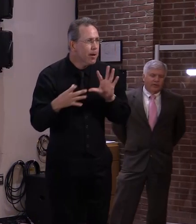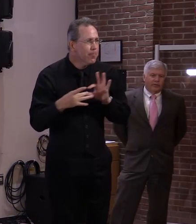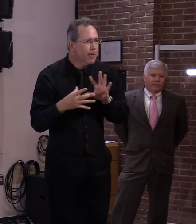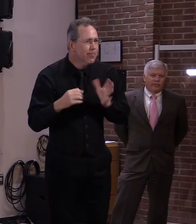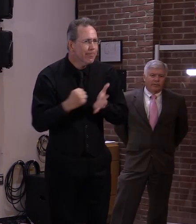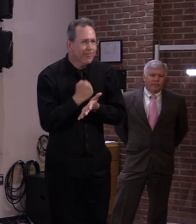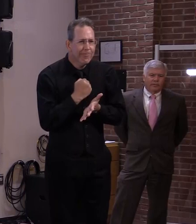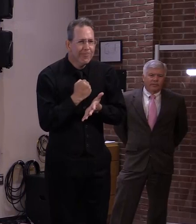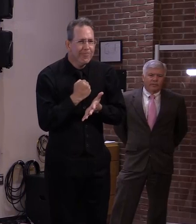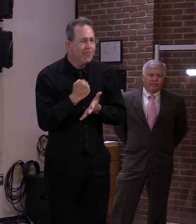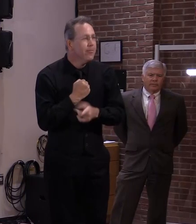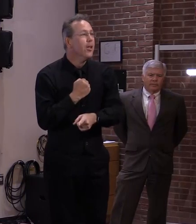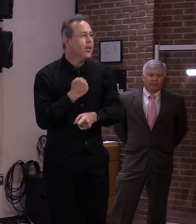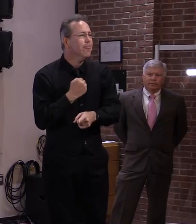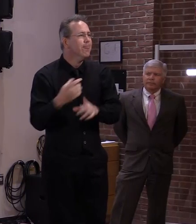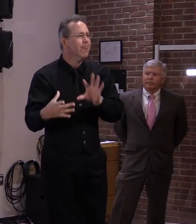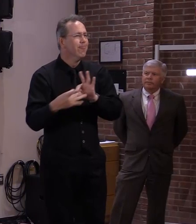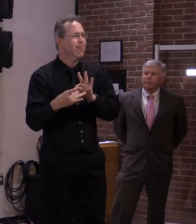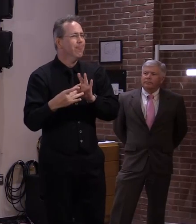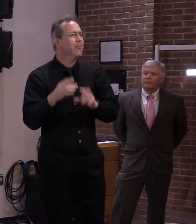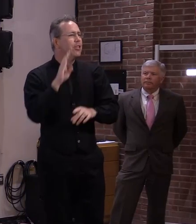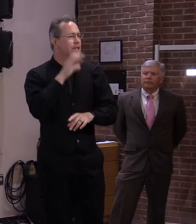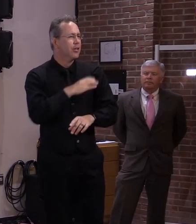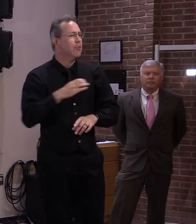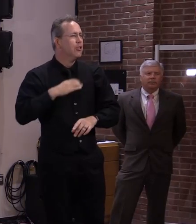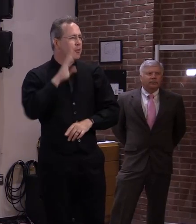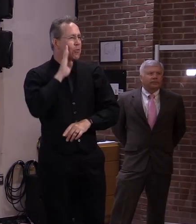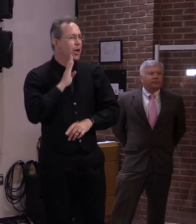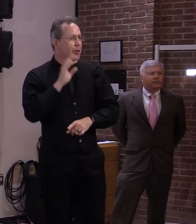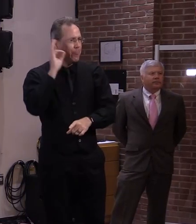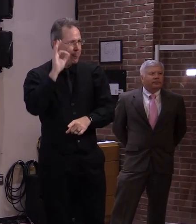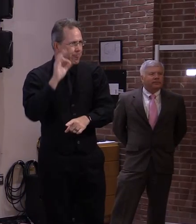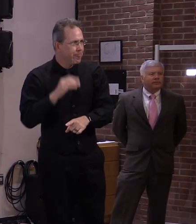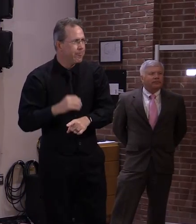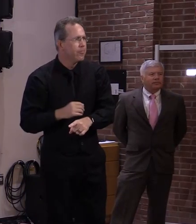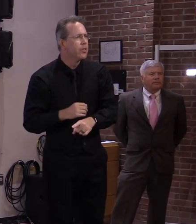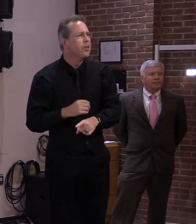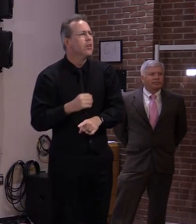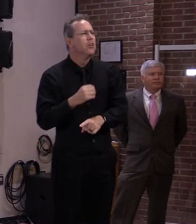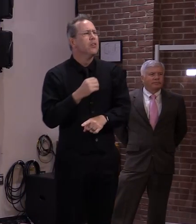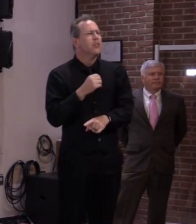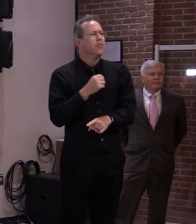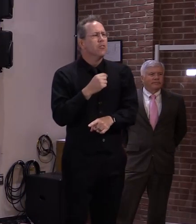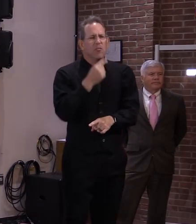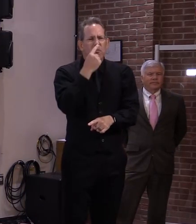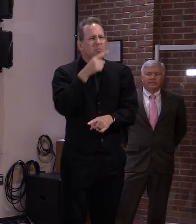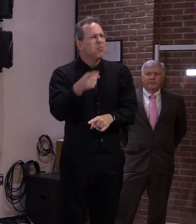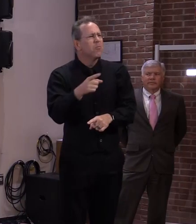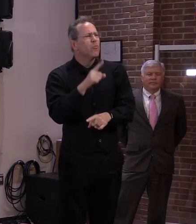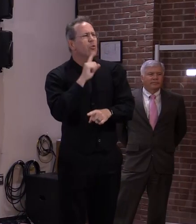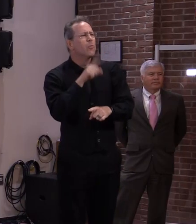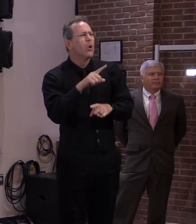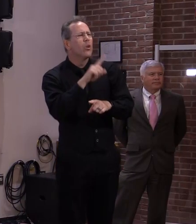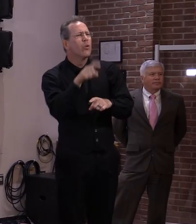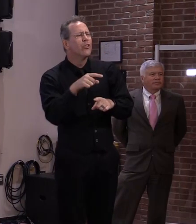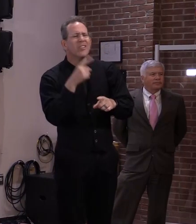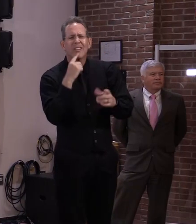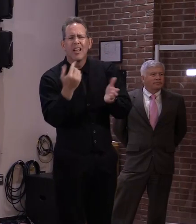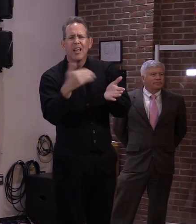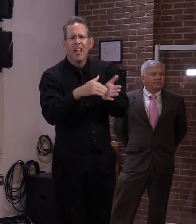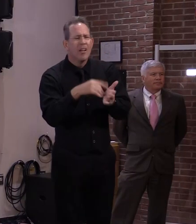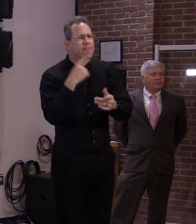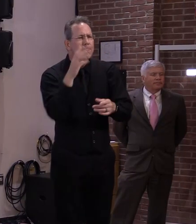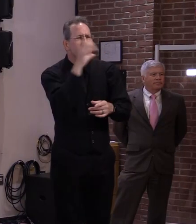Hello, Governor. This is Commissioner Brown. Could you have the reporter repeat the question? had trouble hearing it. Yeah, Calvin, could you do that once more?